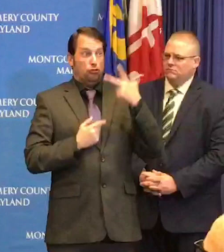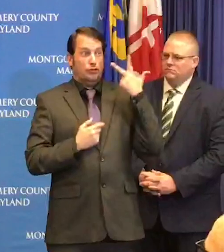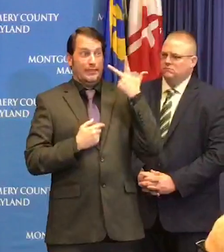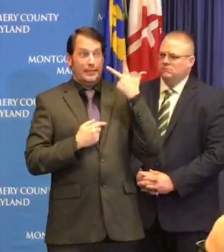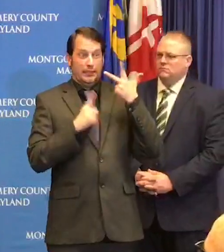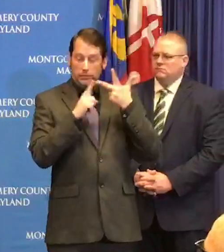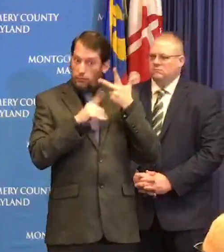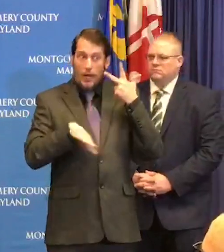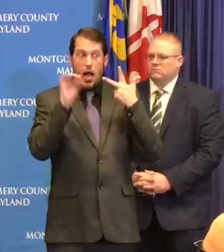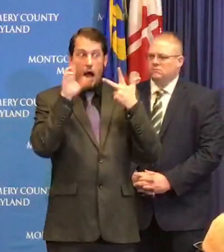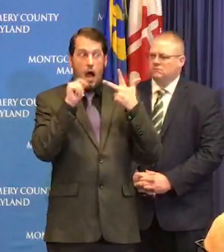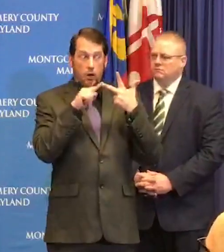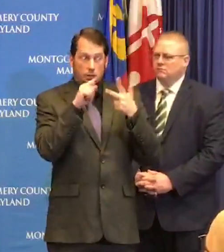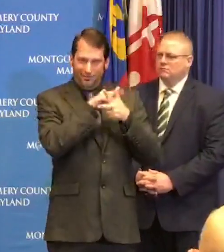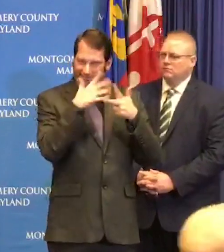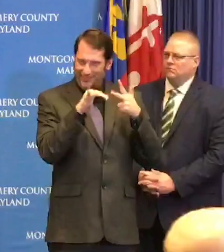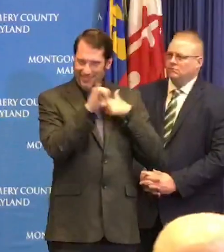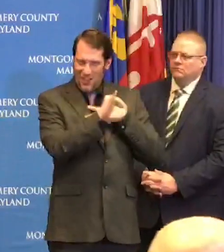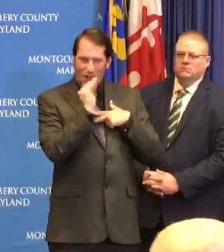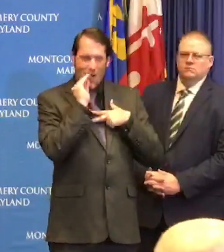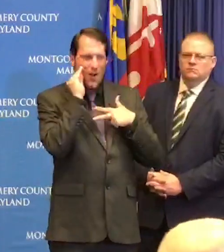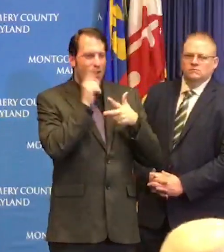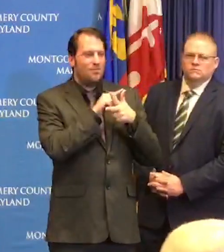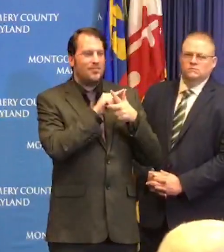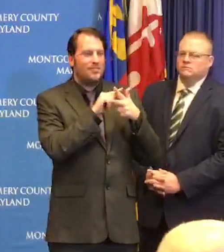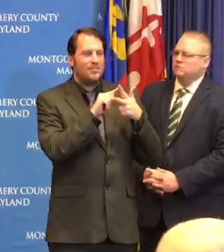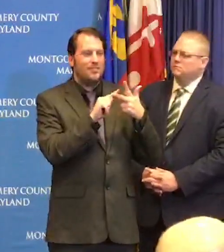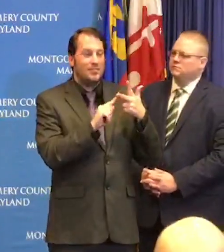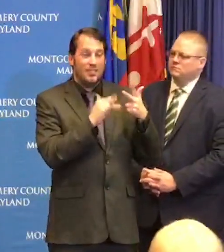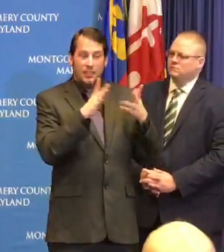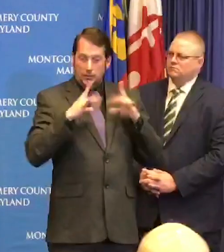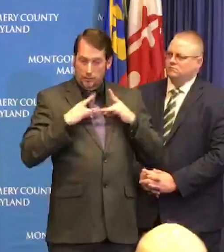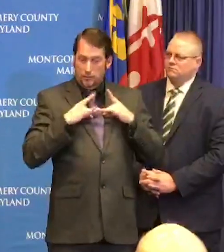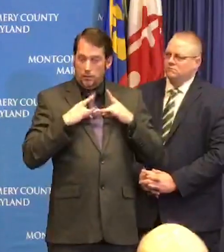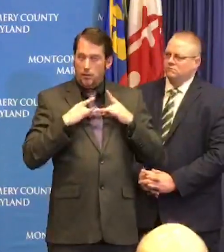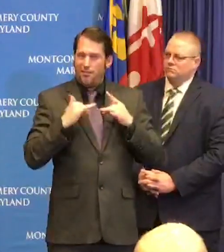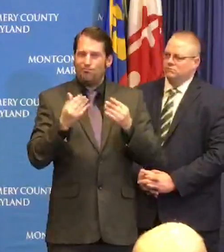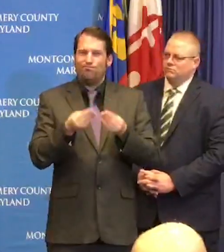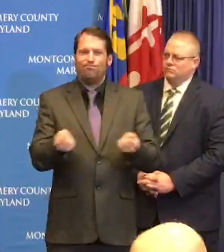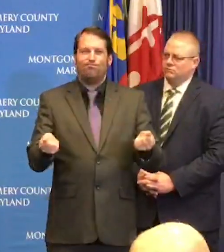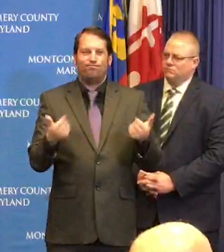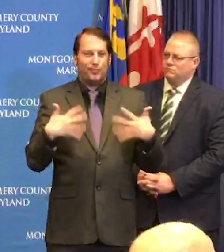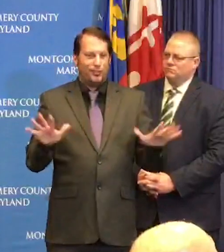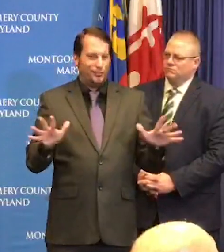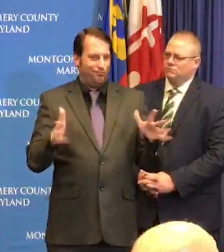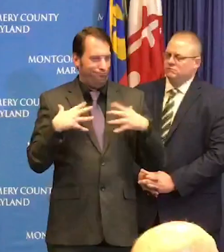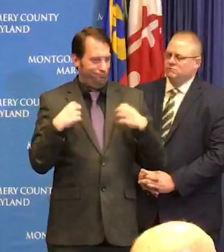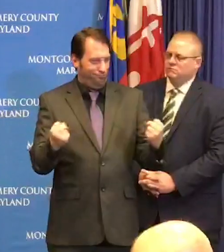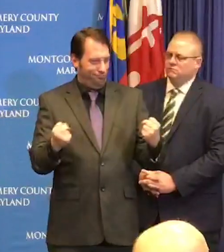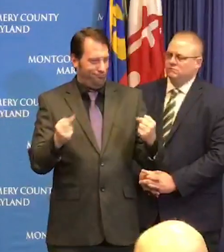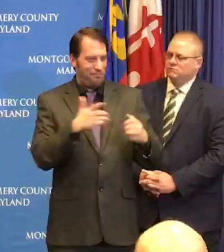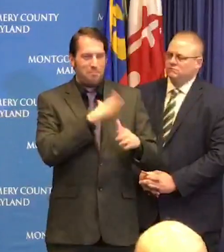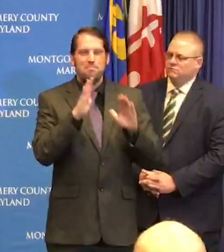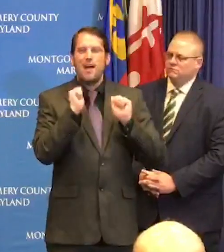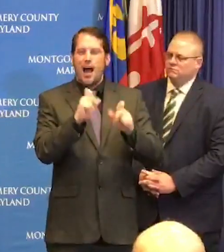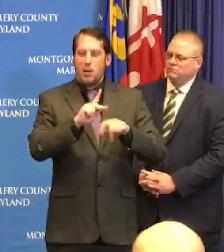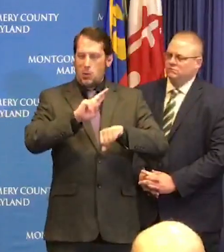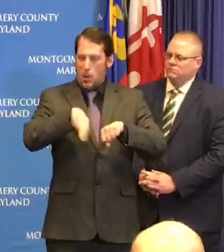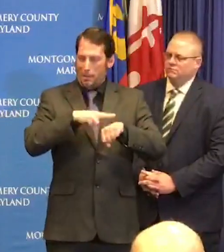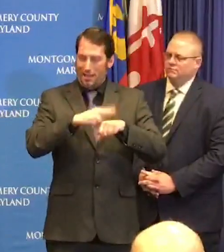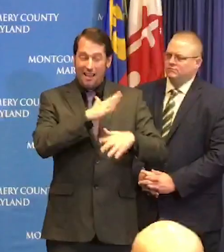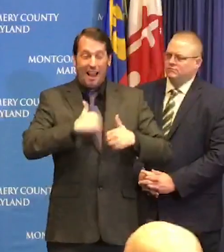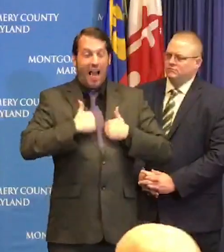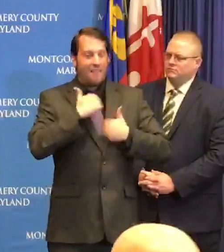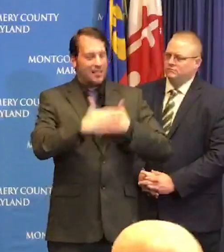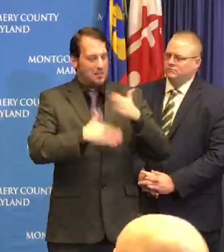and received negative results. So they have been cleared and are free to return to normal life. The remaining cases so